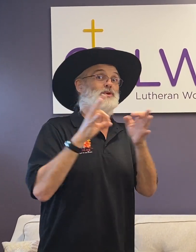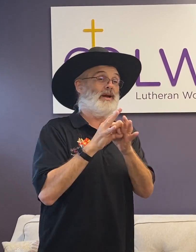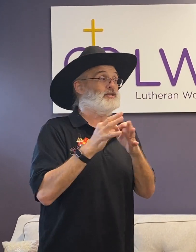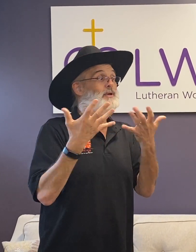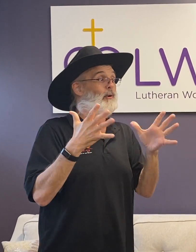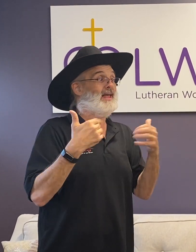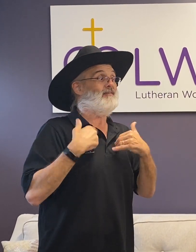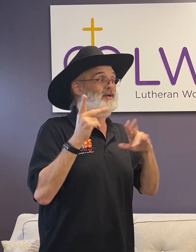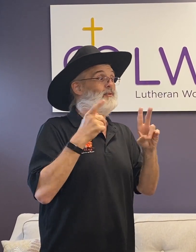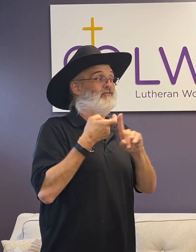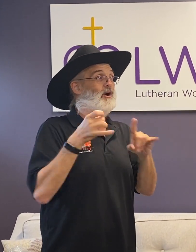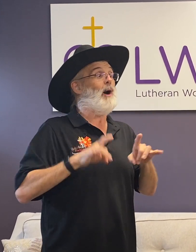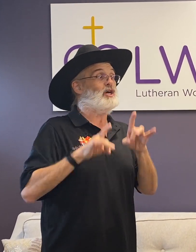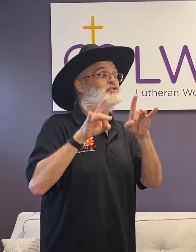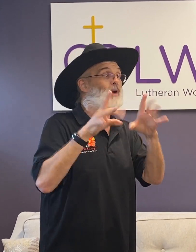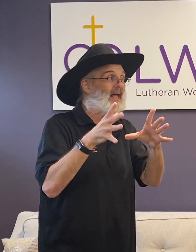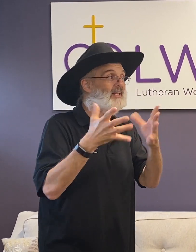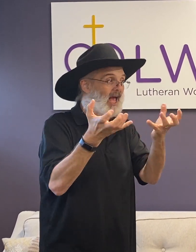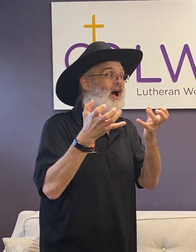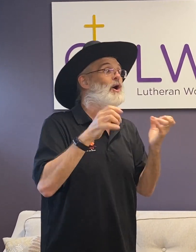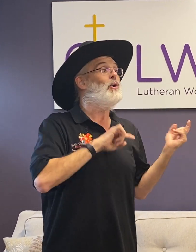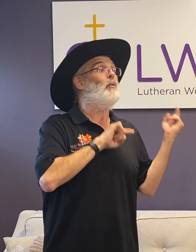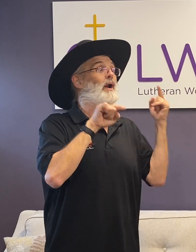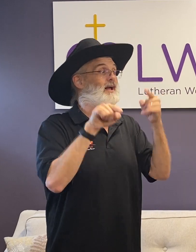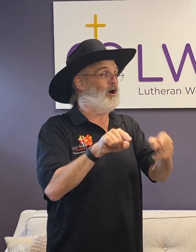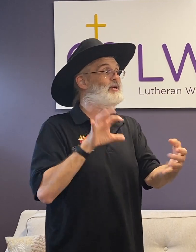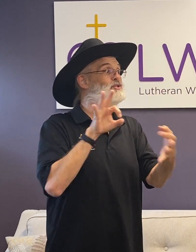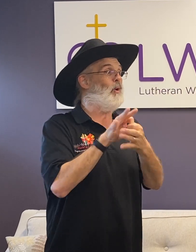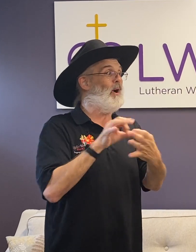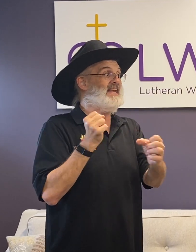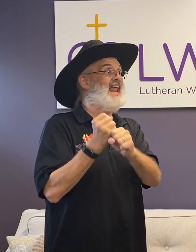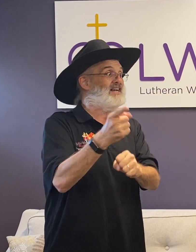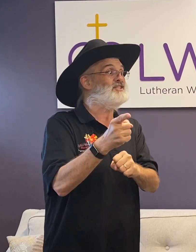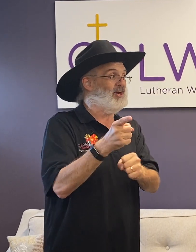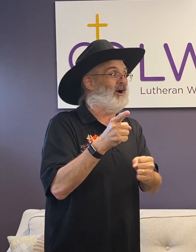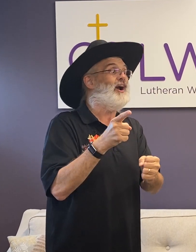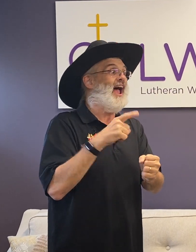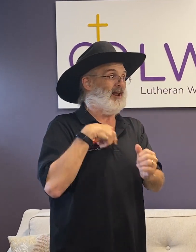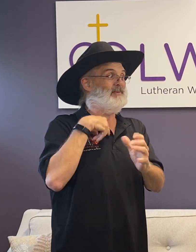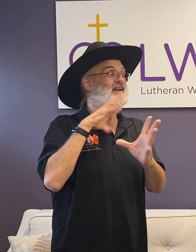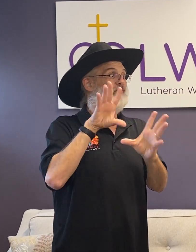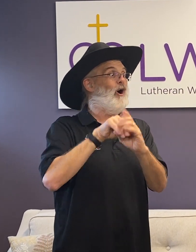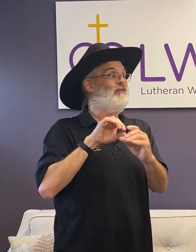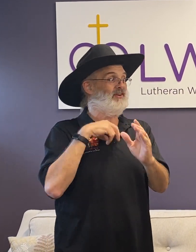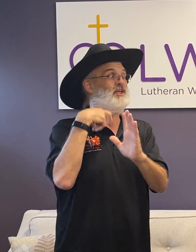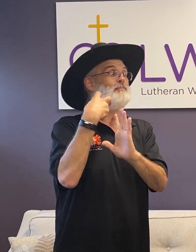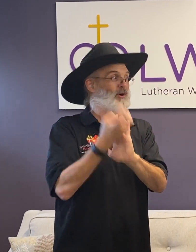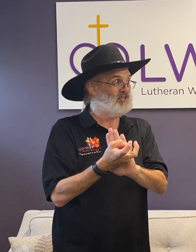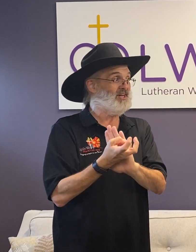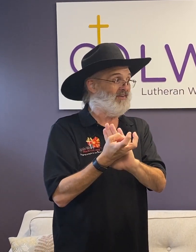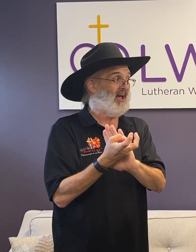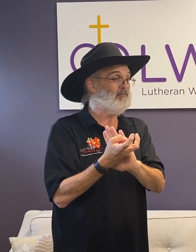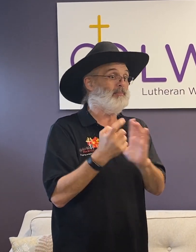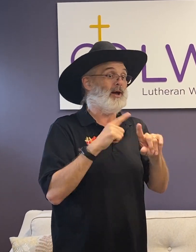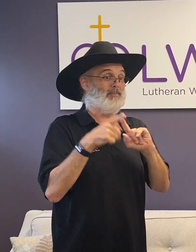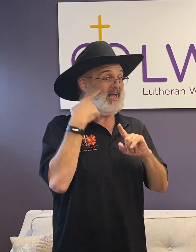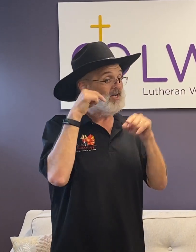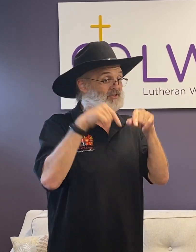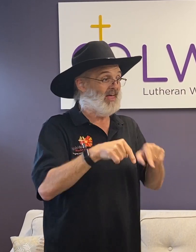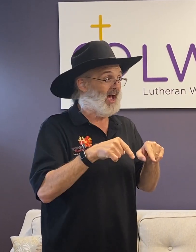join us. We already have people from Australia who want to come and join next year and be involved in the immersion event. But because of that,